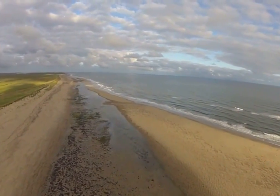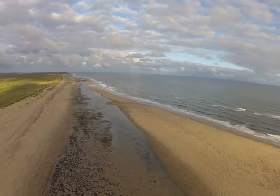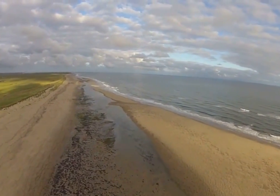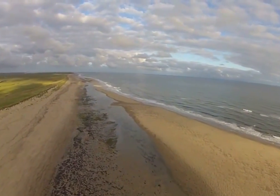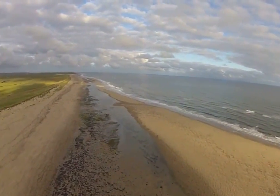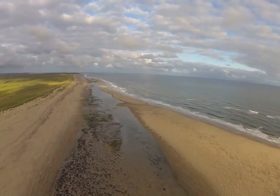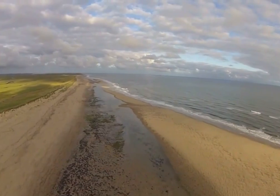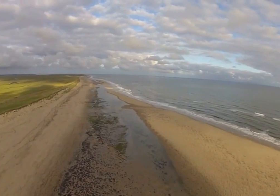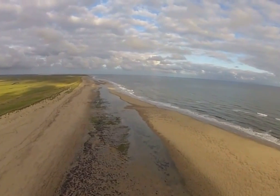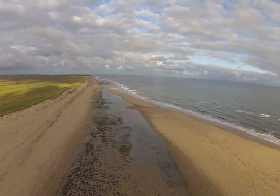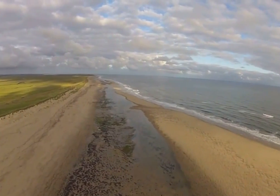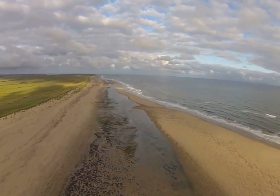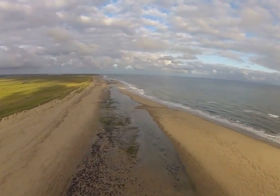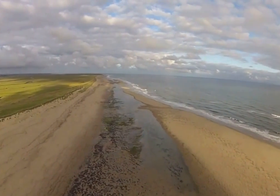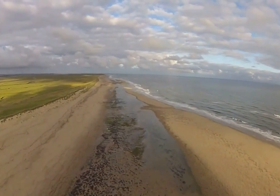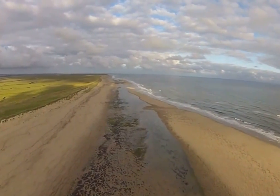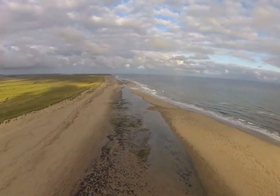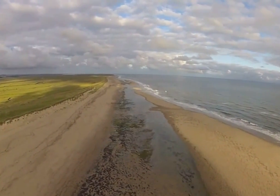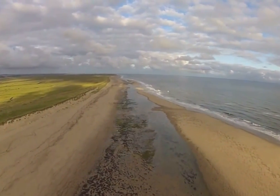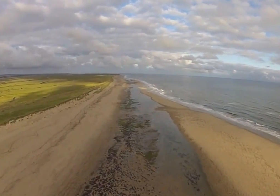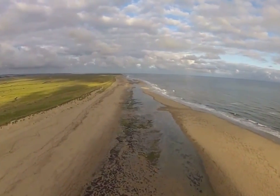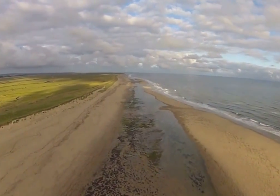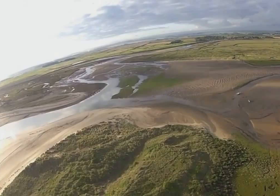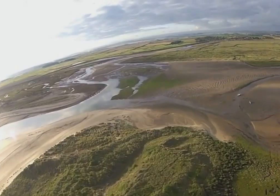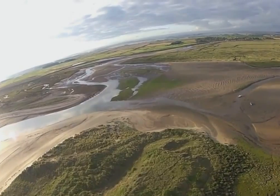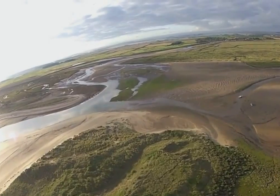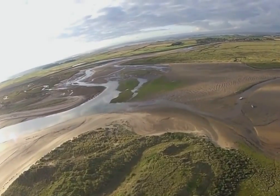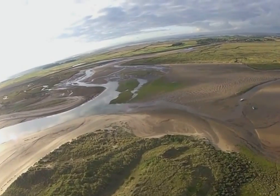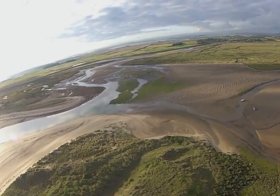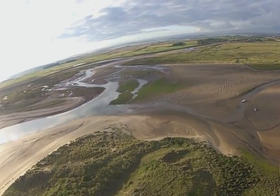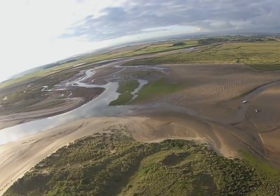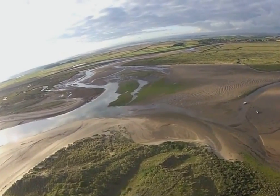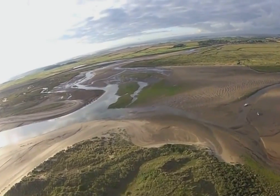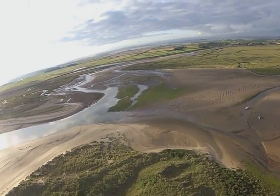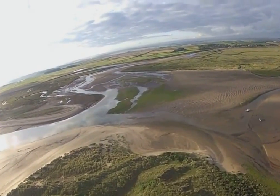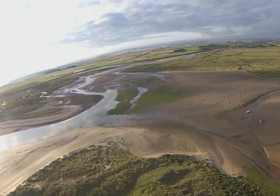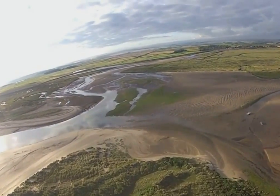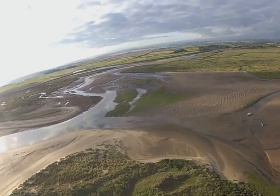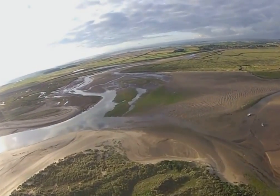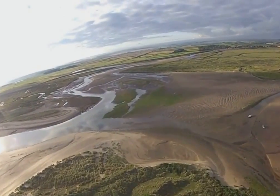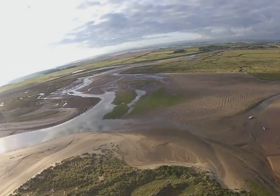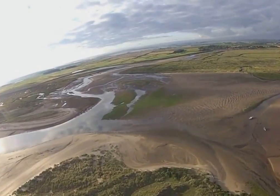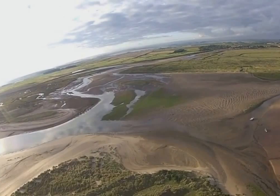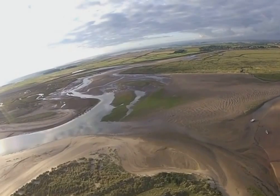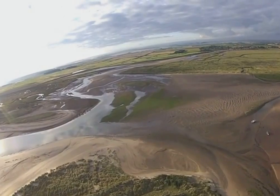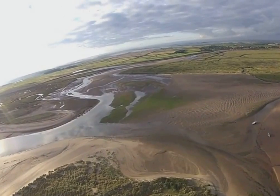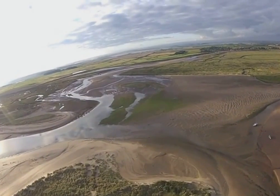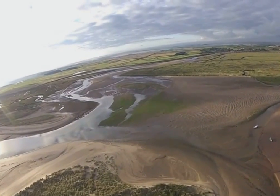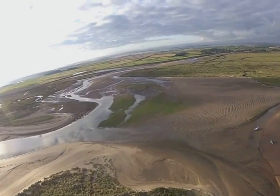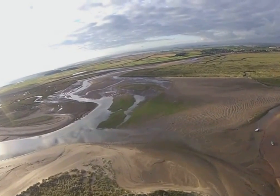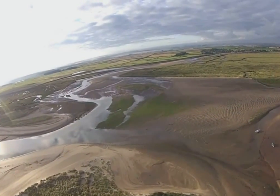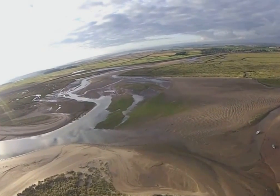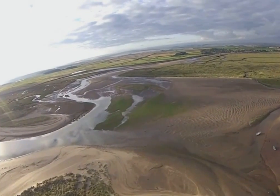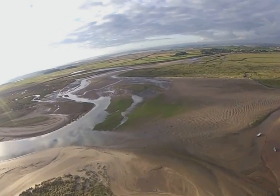sediments and microscopic life as well. Therefore, this estuary is a zone of